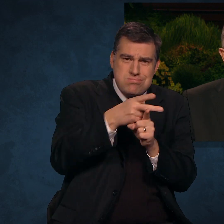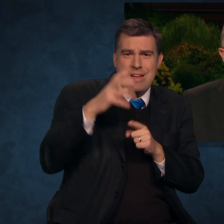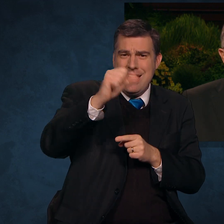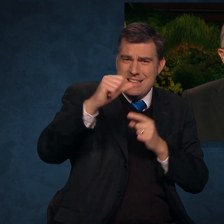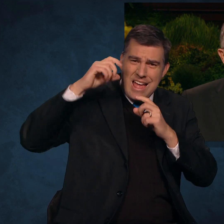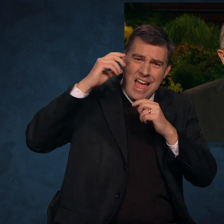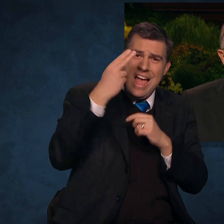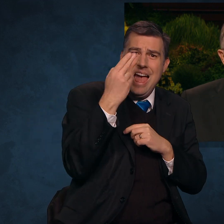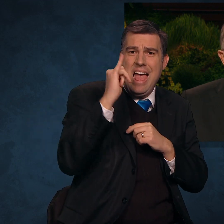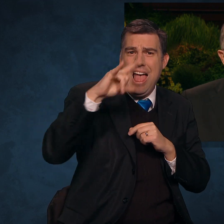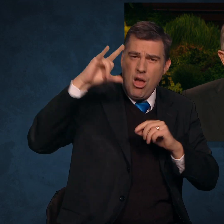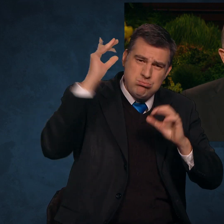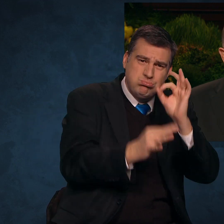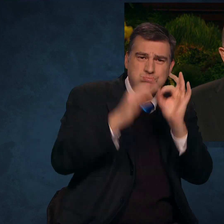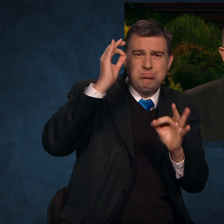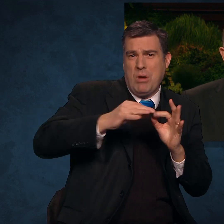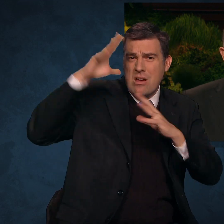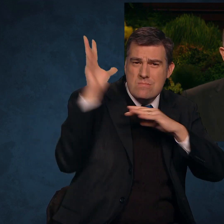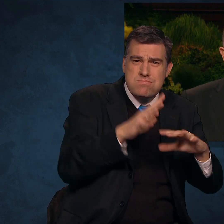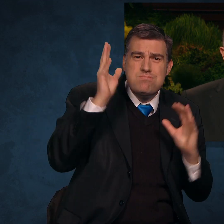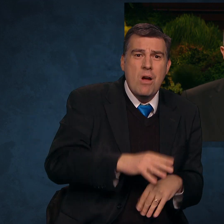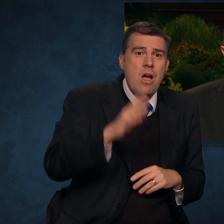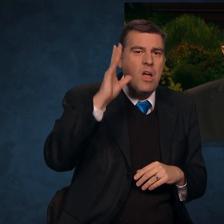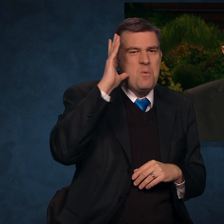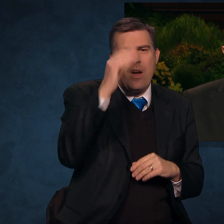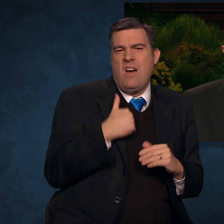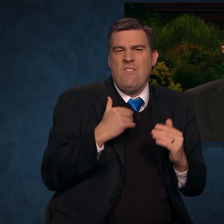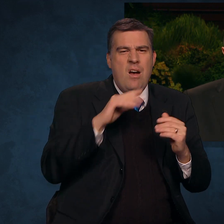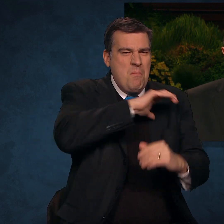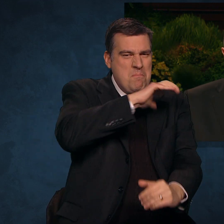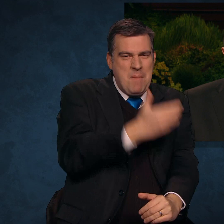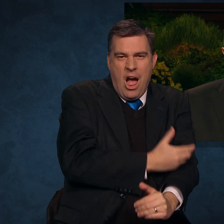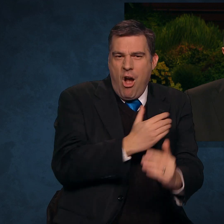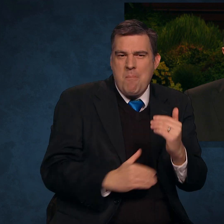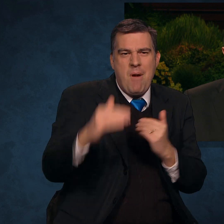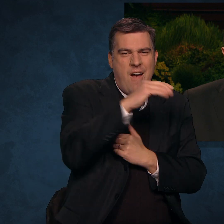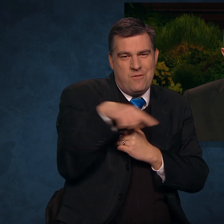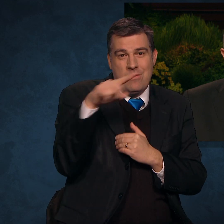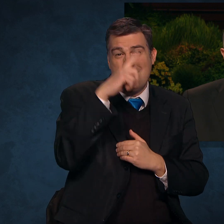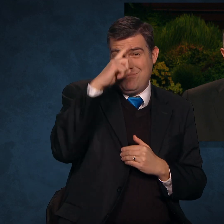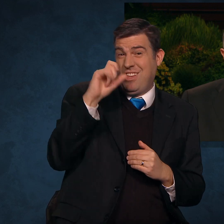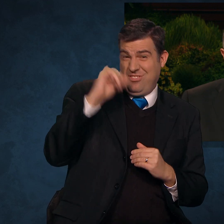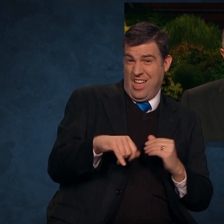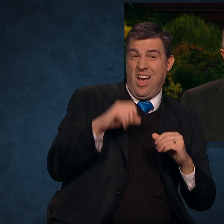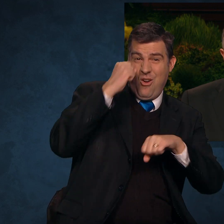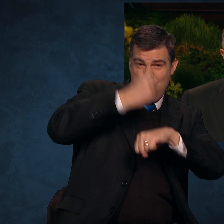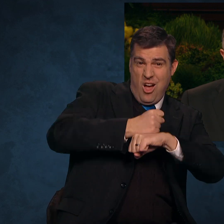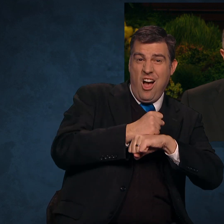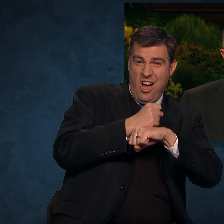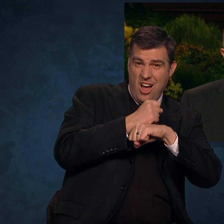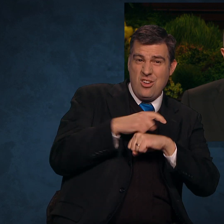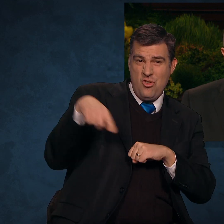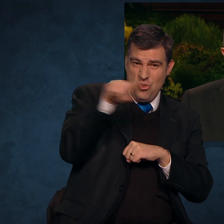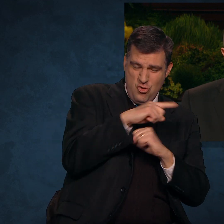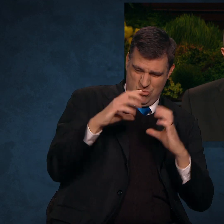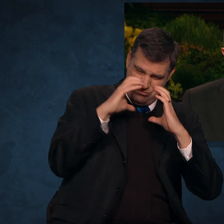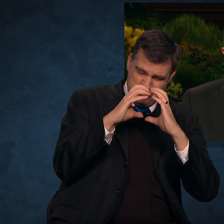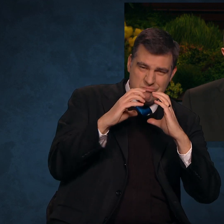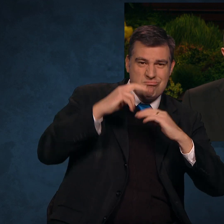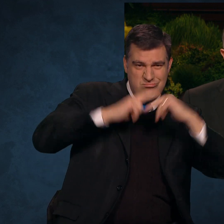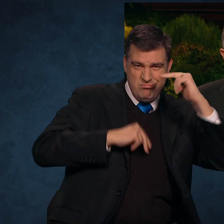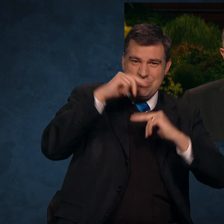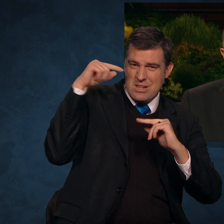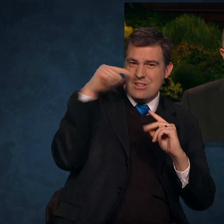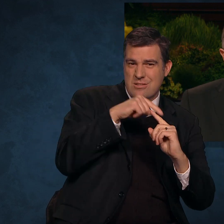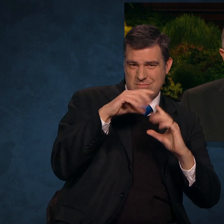storm shall beat upon you, it shall have no power to drag you down because of the rock